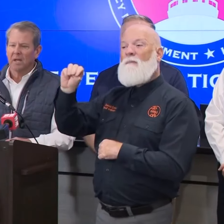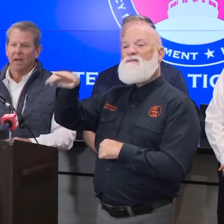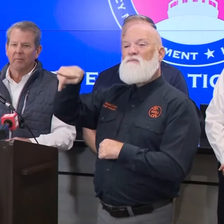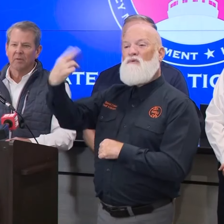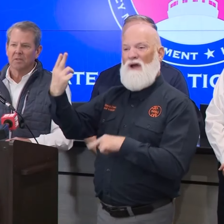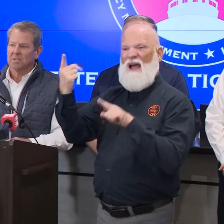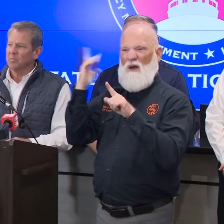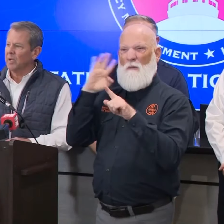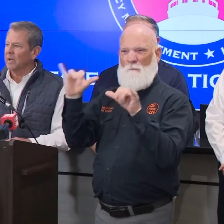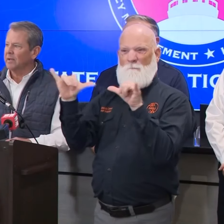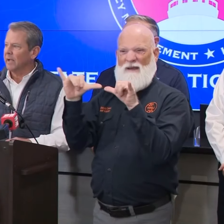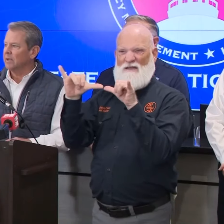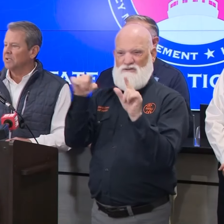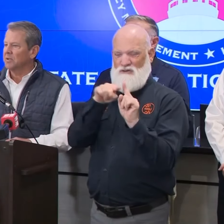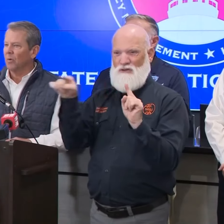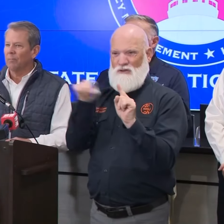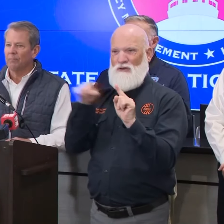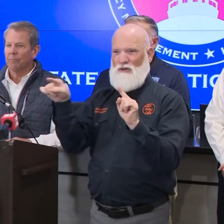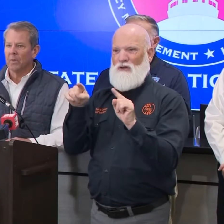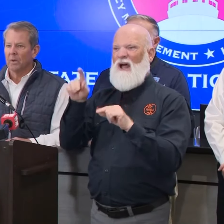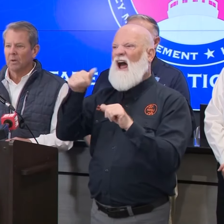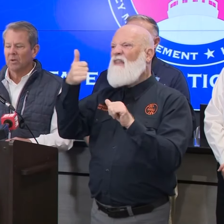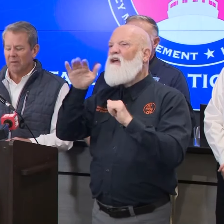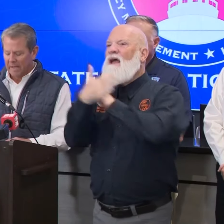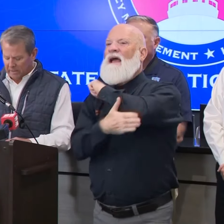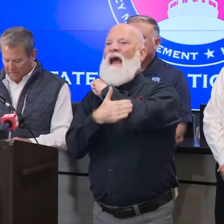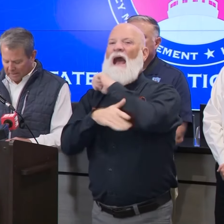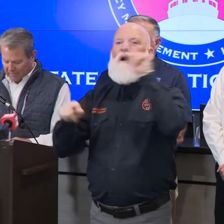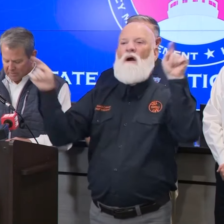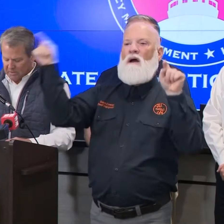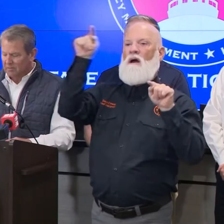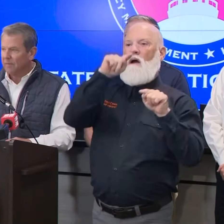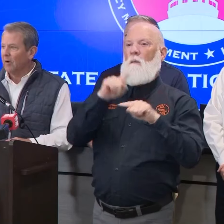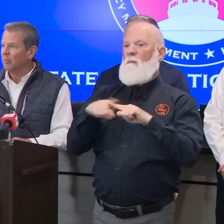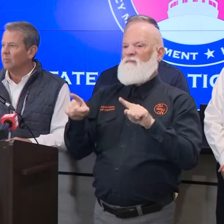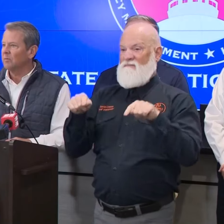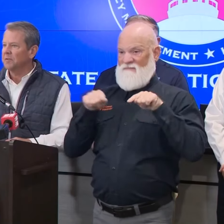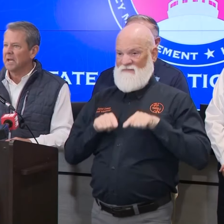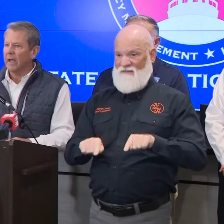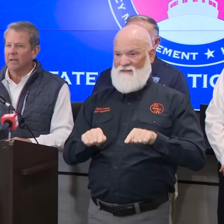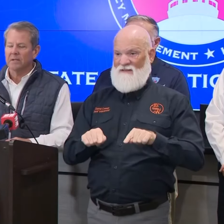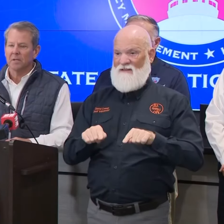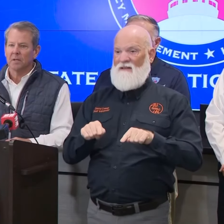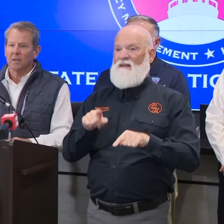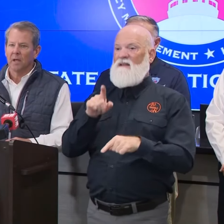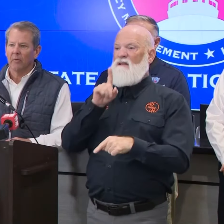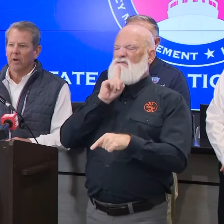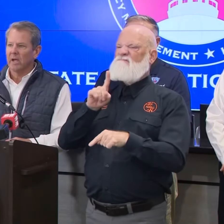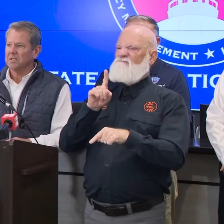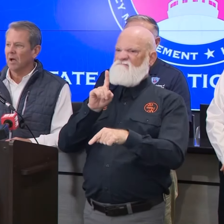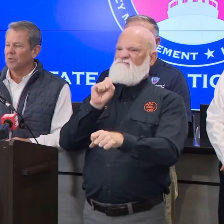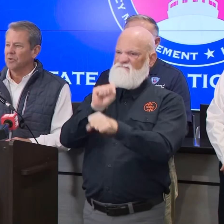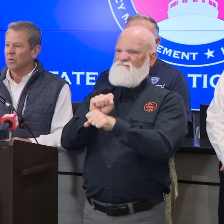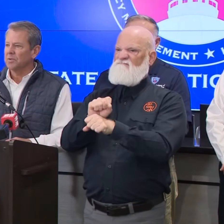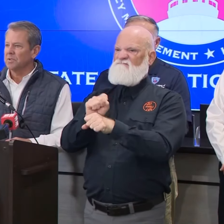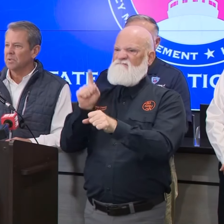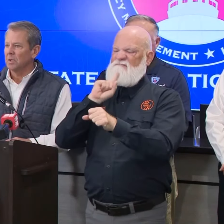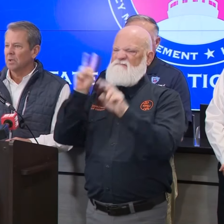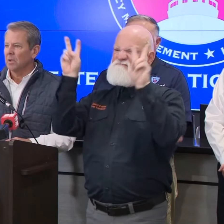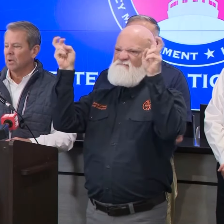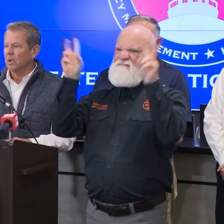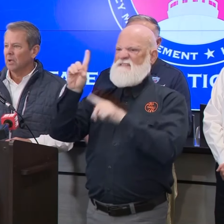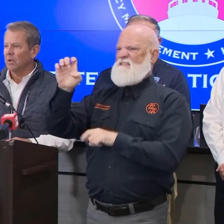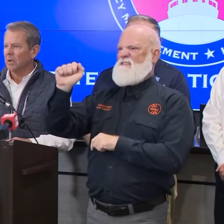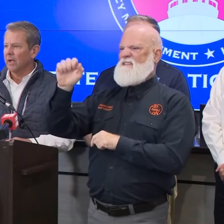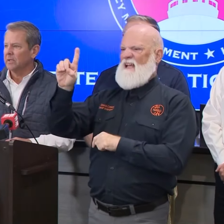At this time, this has been a deadly storm. We've had 11 confirmed fatalities. I would ask all Georgians